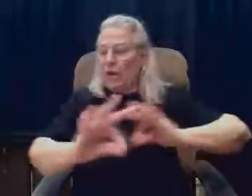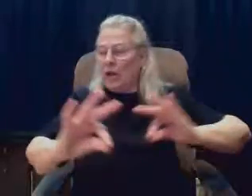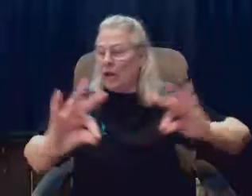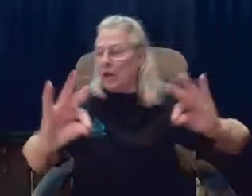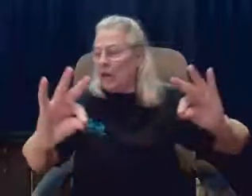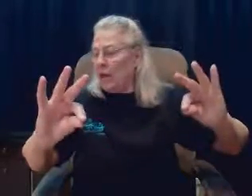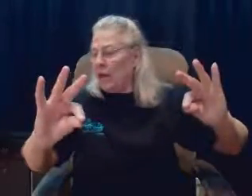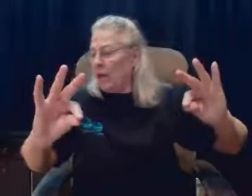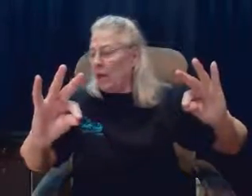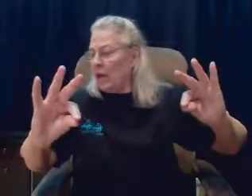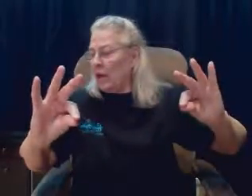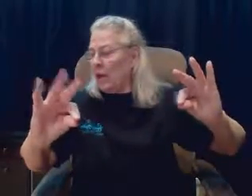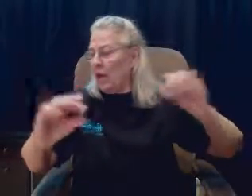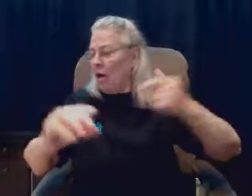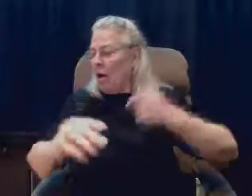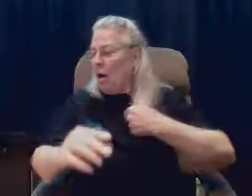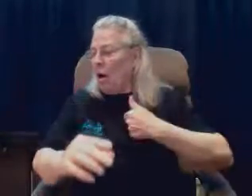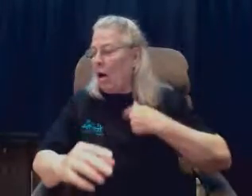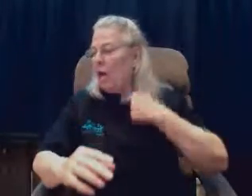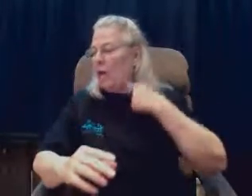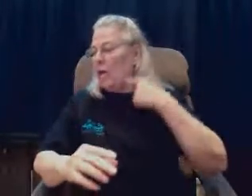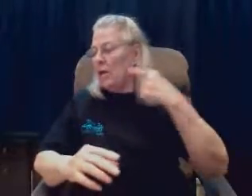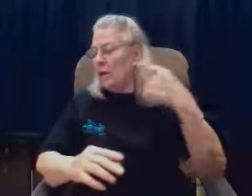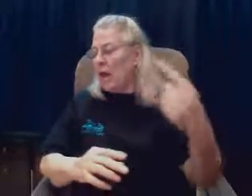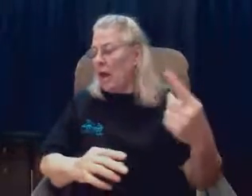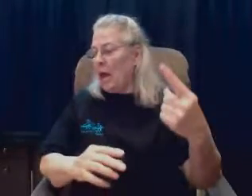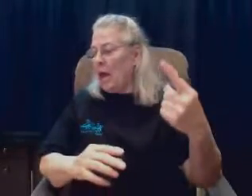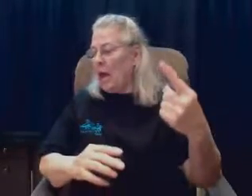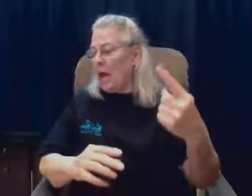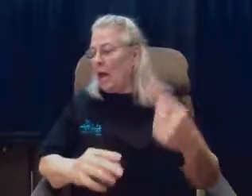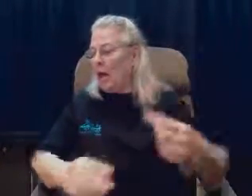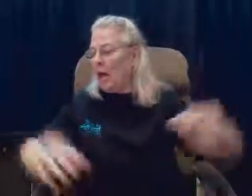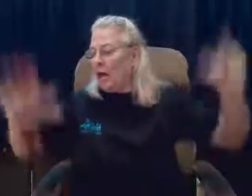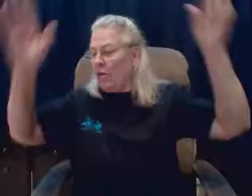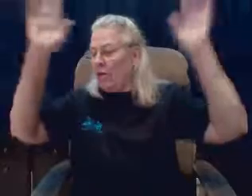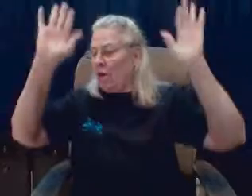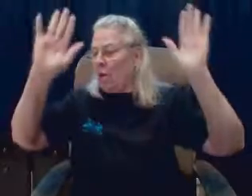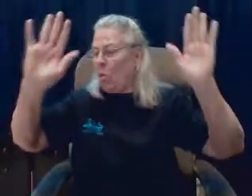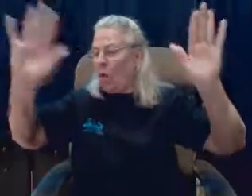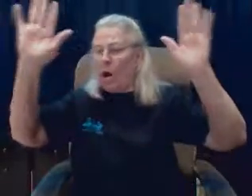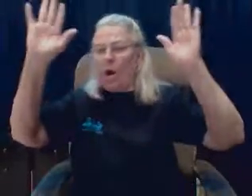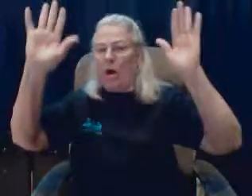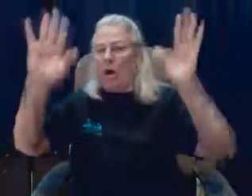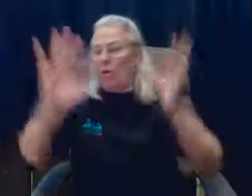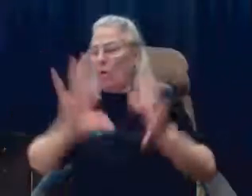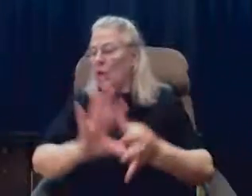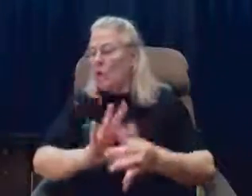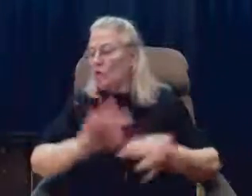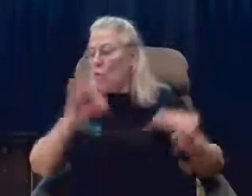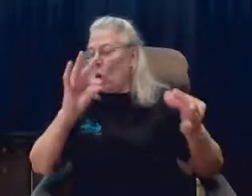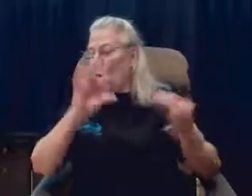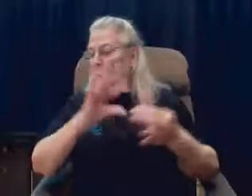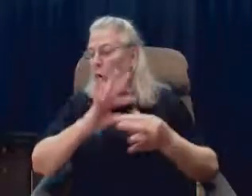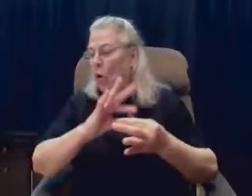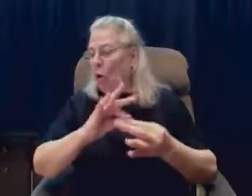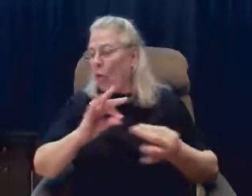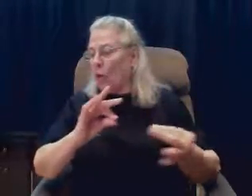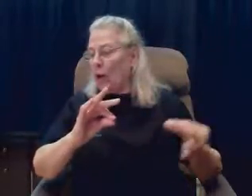I will tell the wondrous story